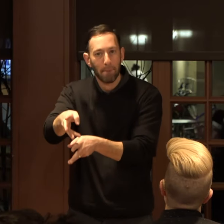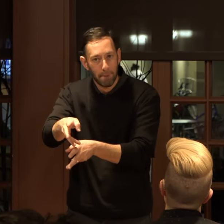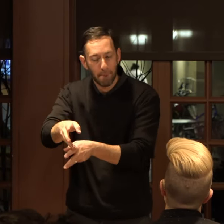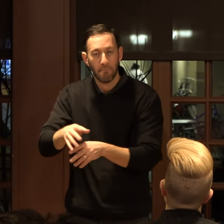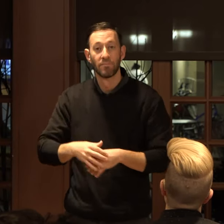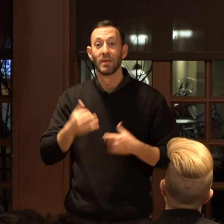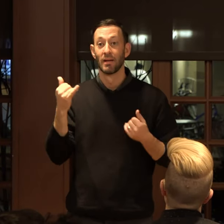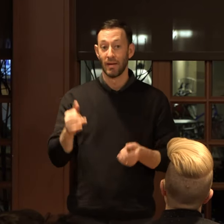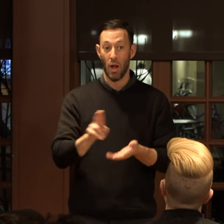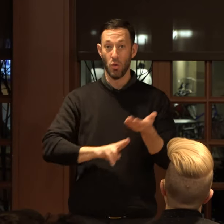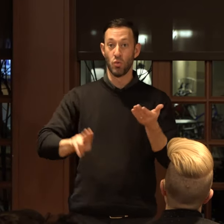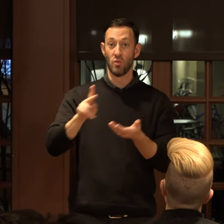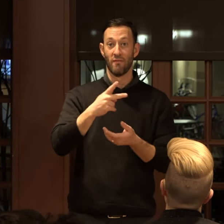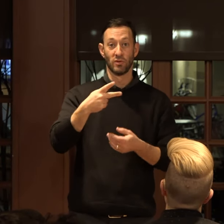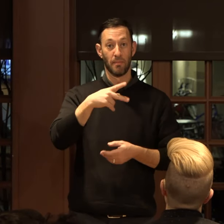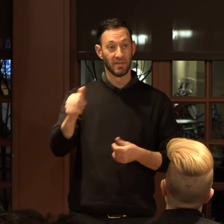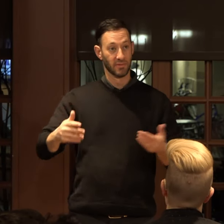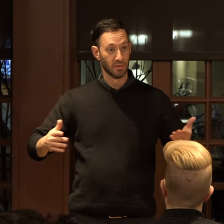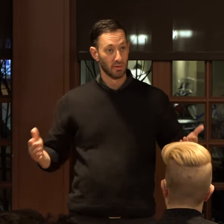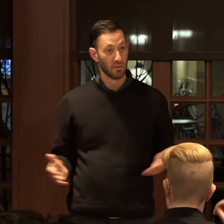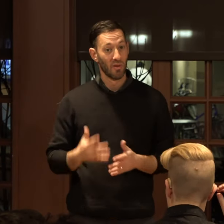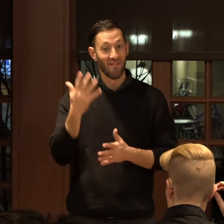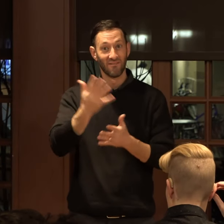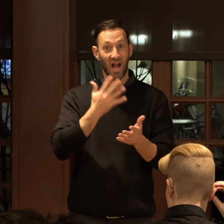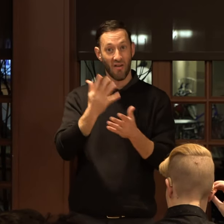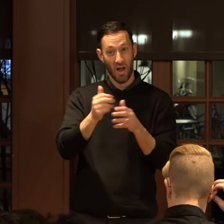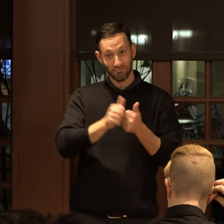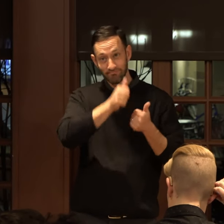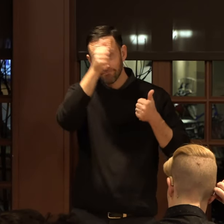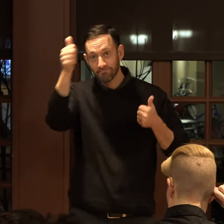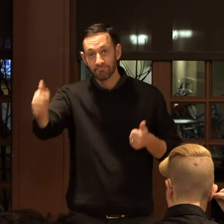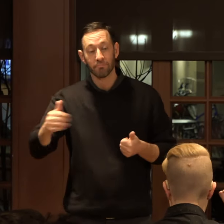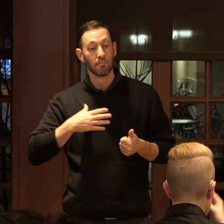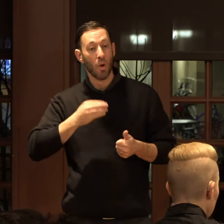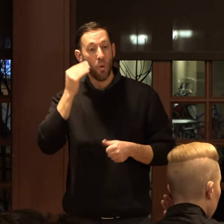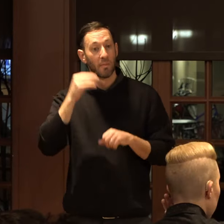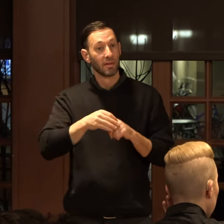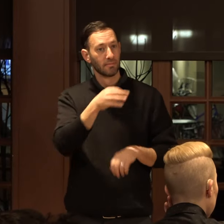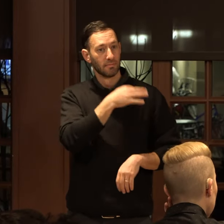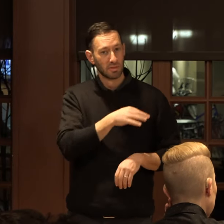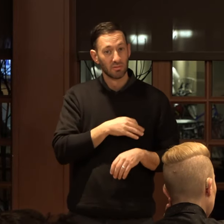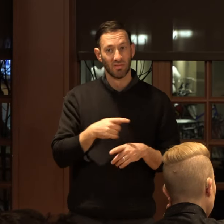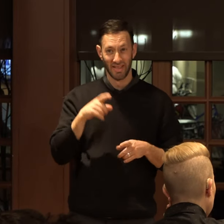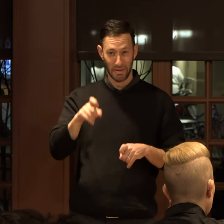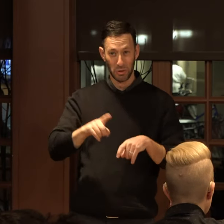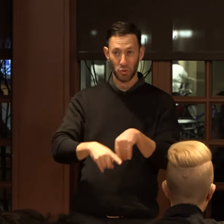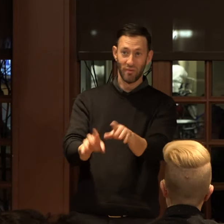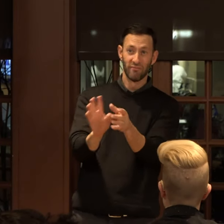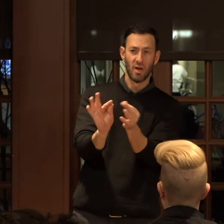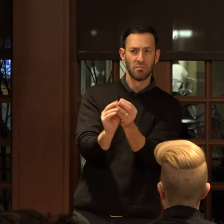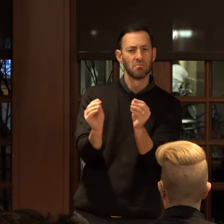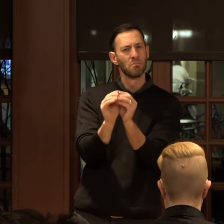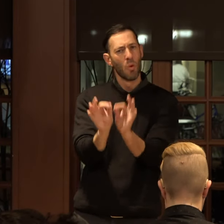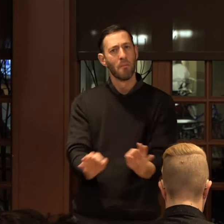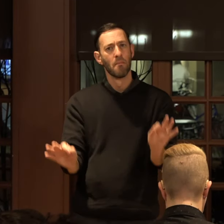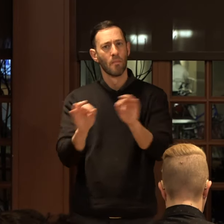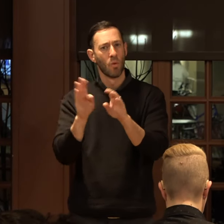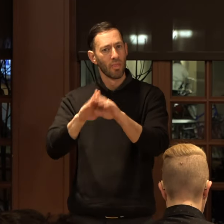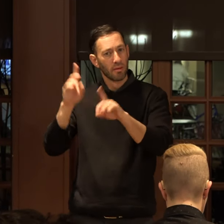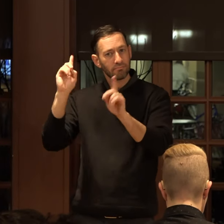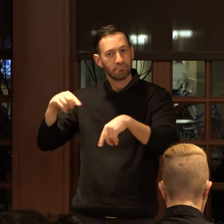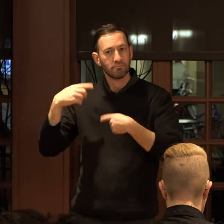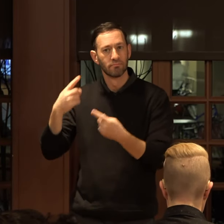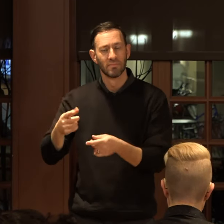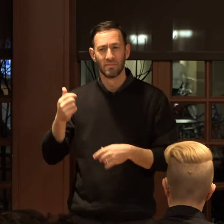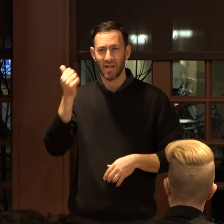Now at the University of Pennsylvania, over five hours from my home in Pittsburgh, the need to vocalize is more crucial than ever. Every day, I push back against